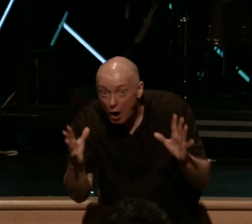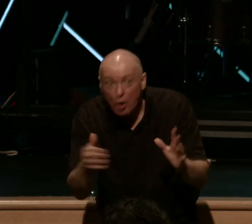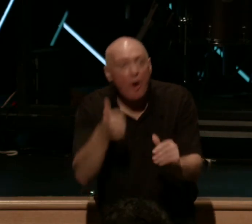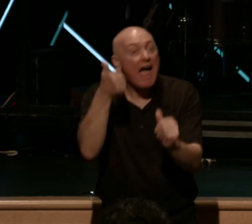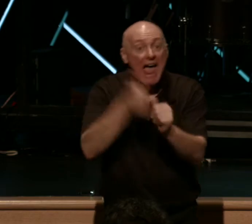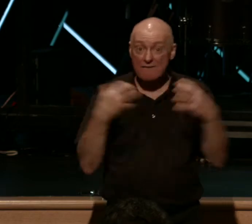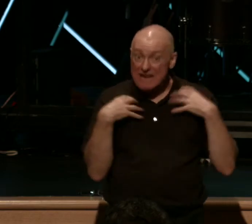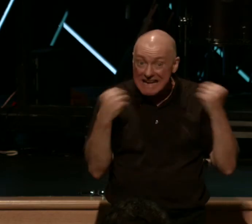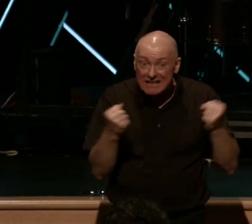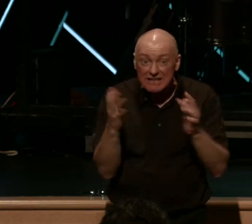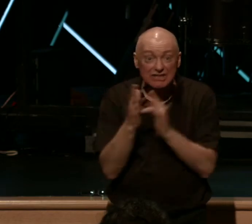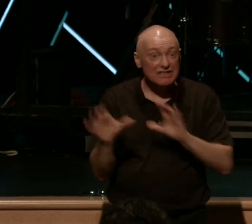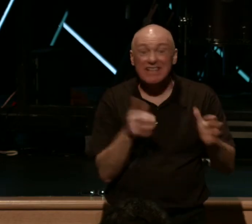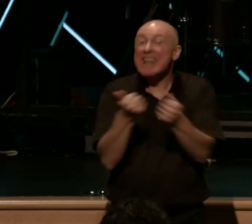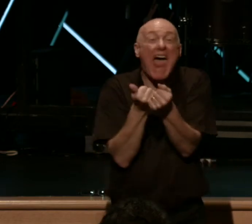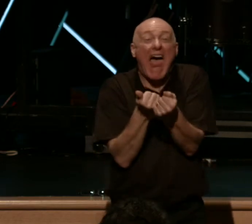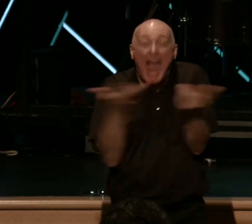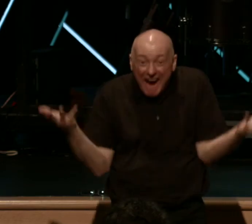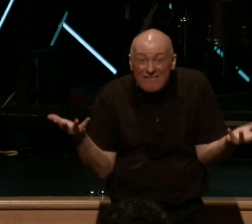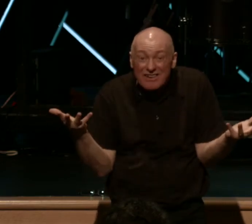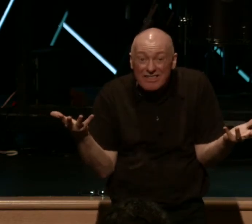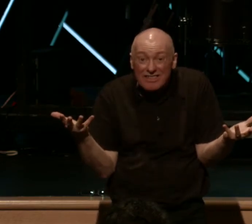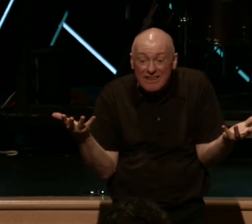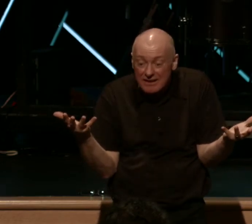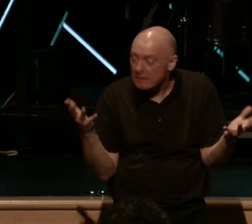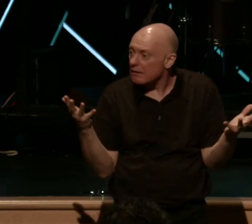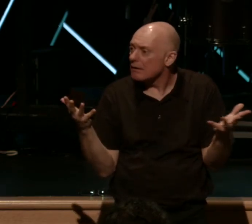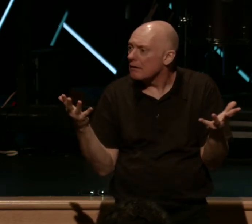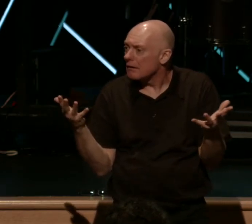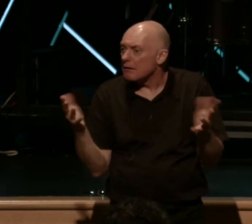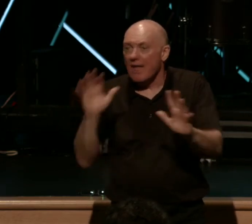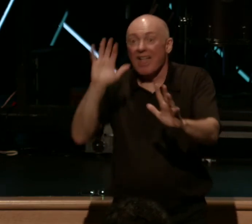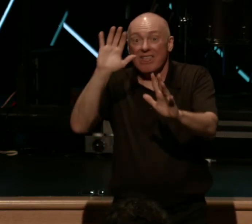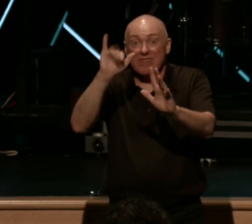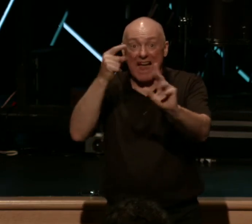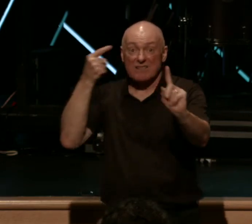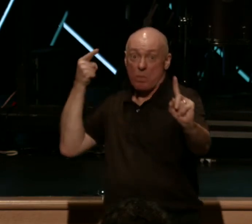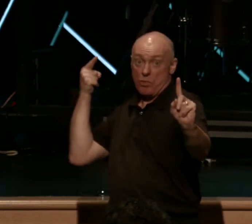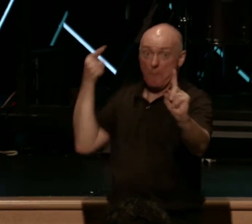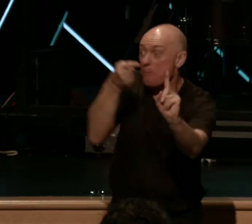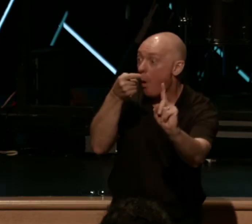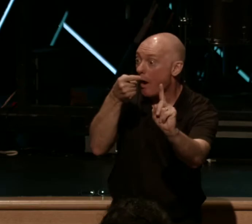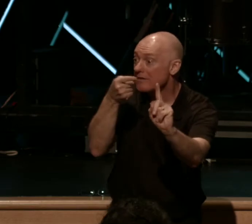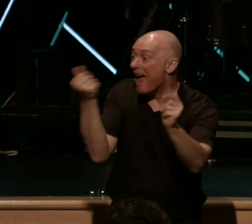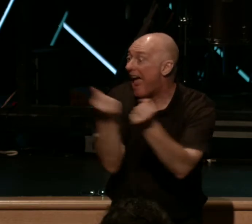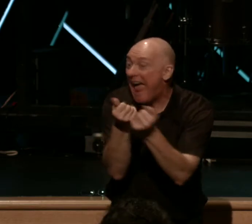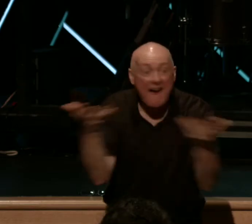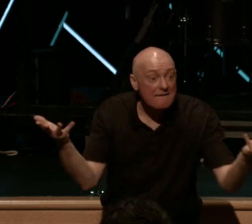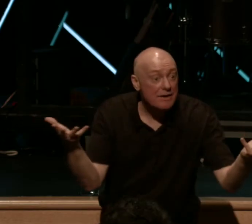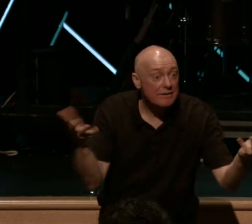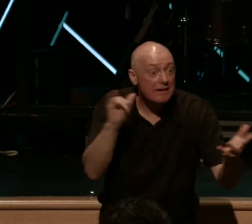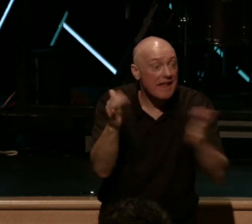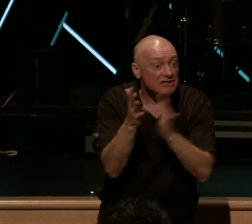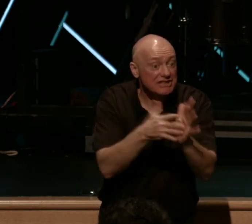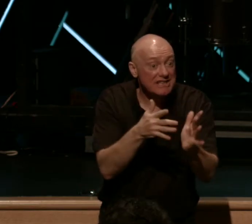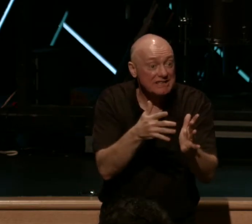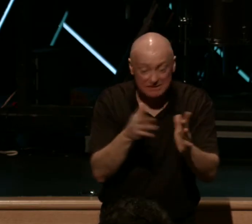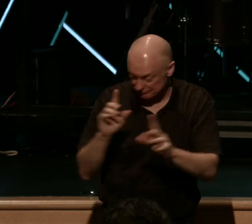healing he did, everything led up to this. I mean, this was the zenith, if you will, of everything that he said up to this point.